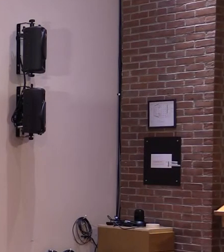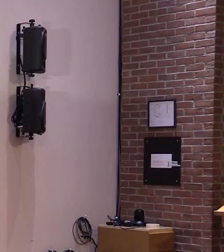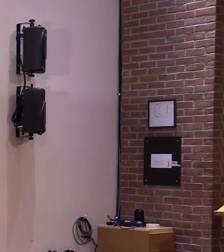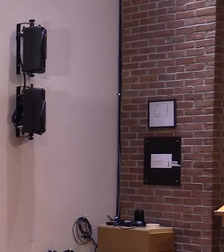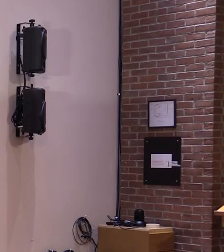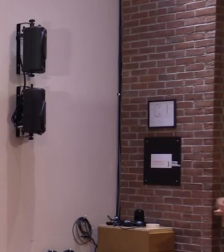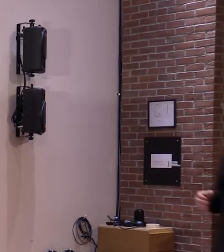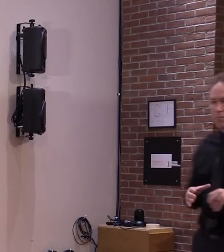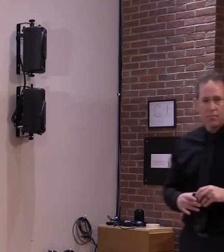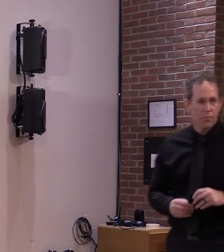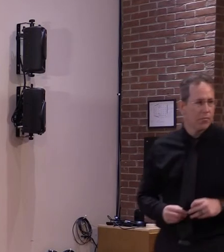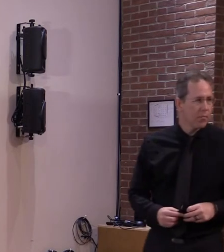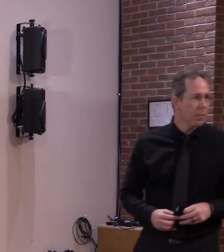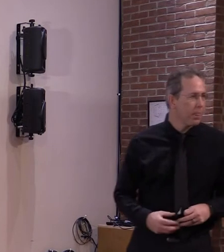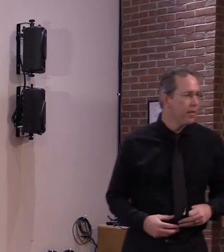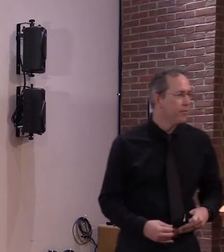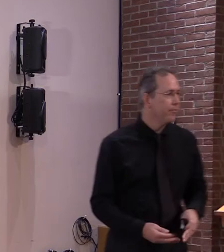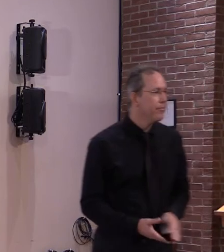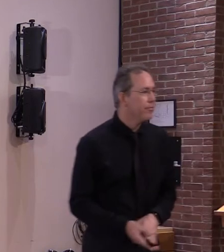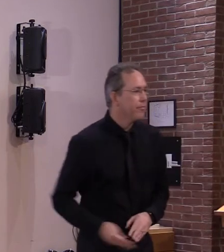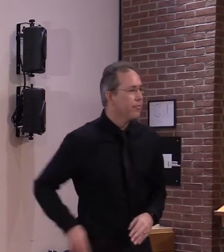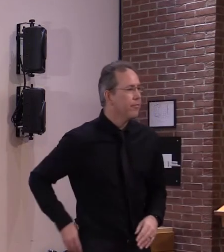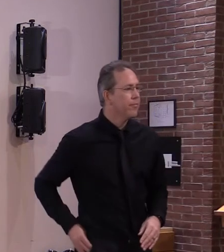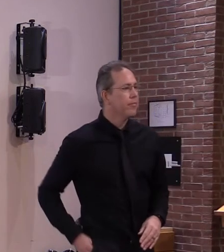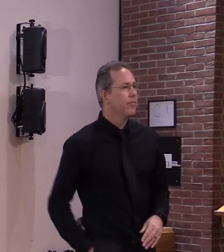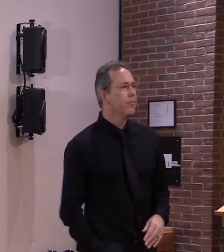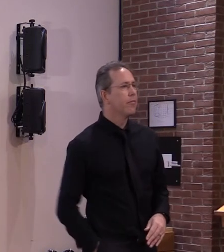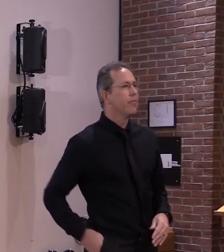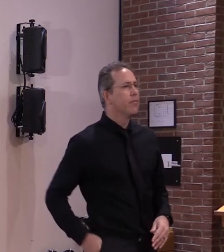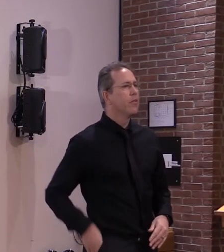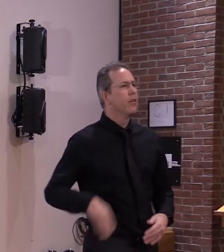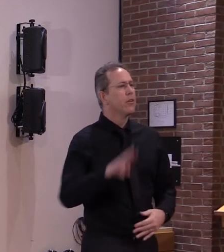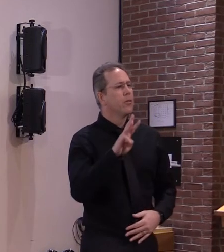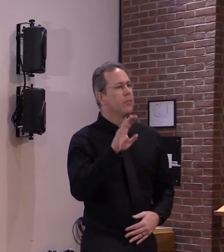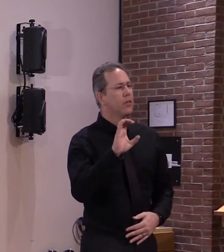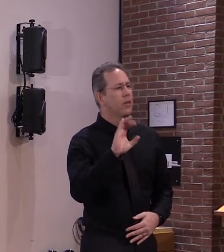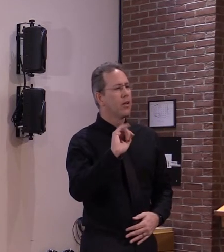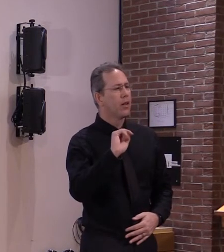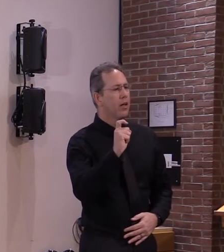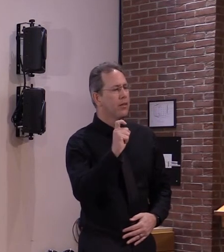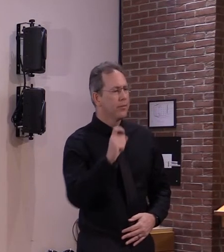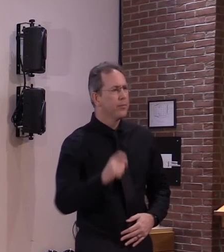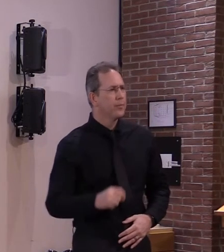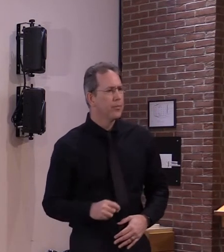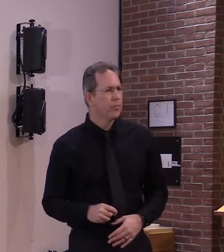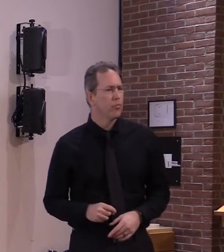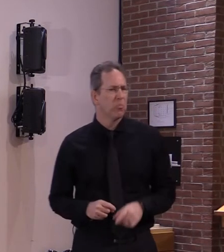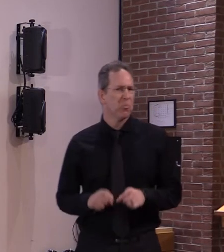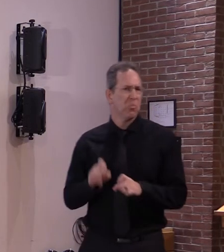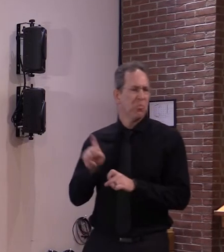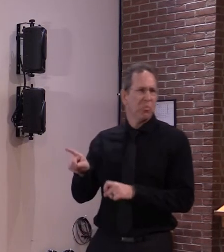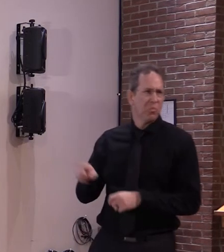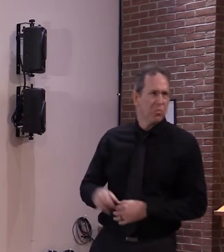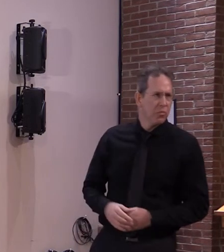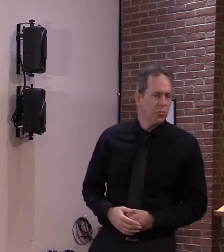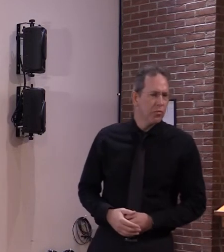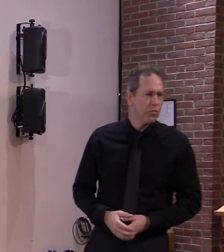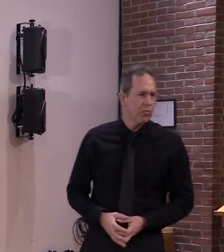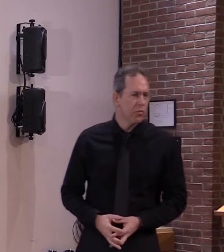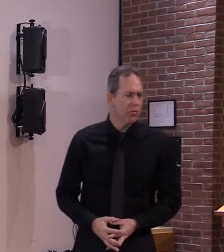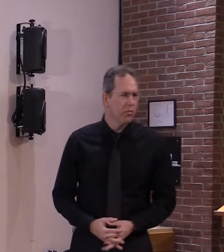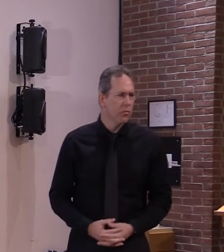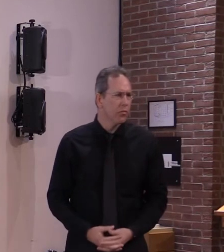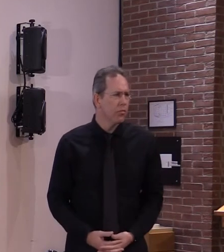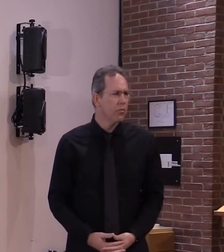my question is probably for either dr levine or governor scott there was a report out of maine there was an informal polling done of